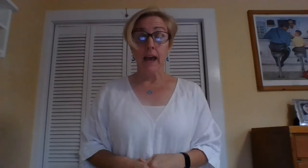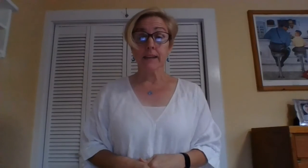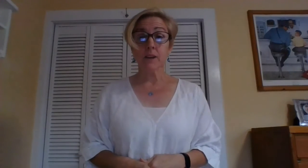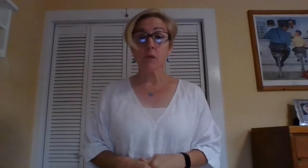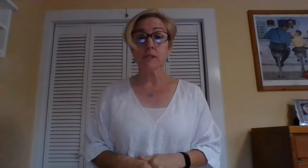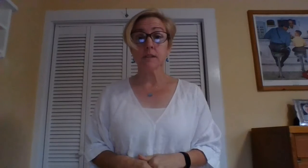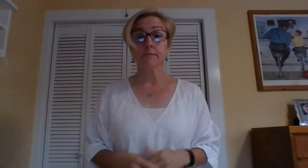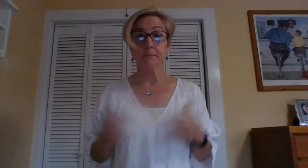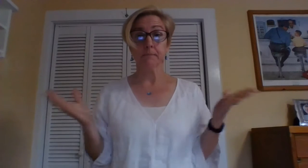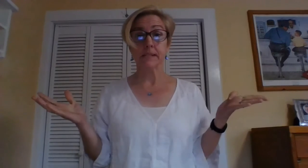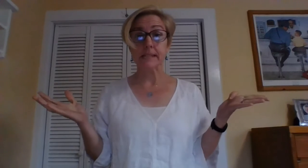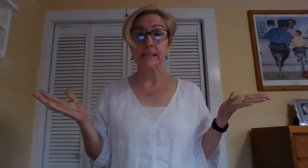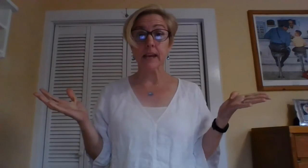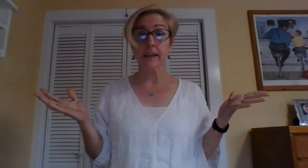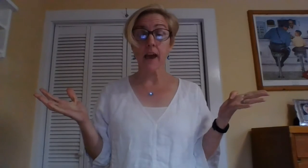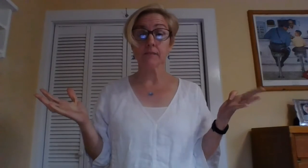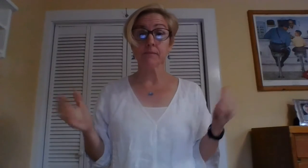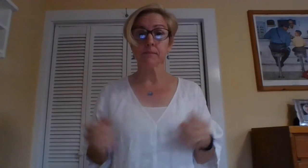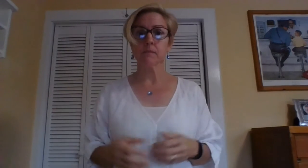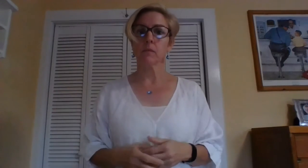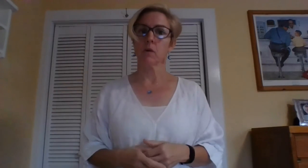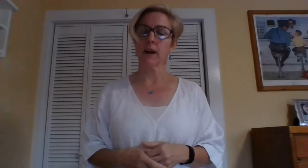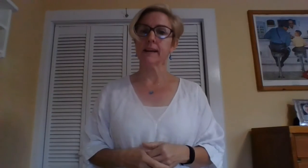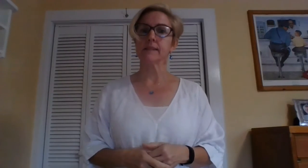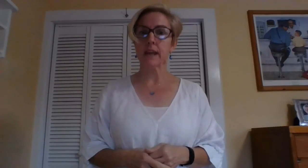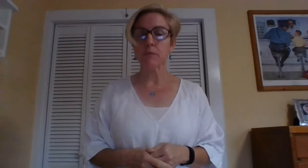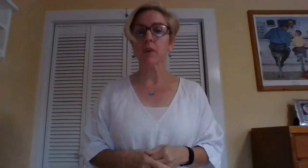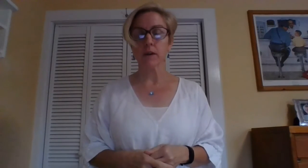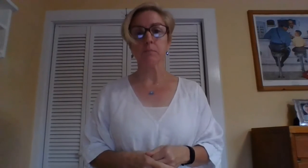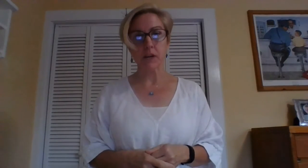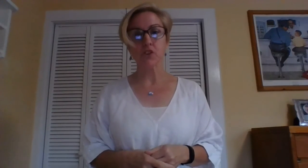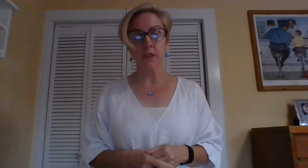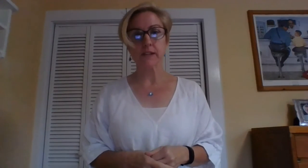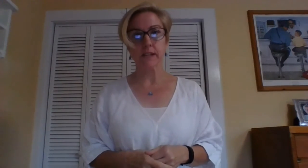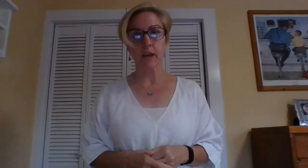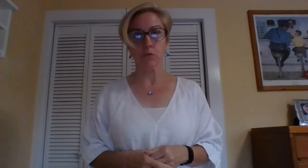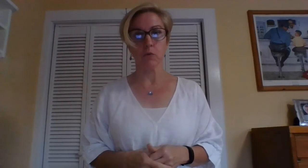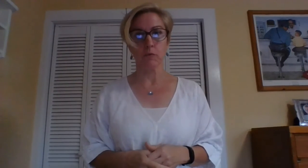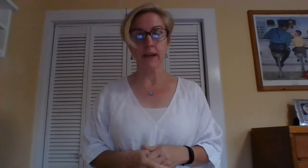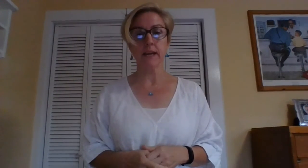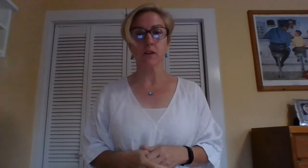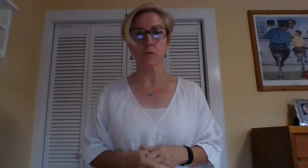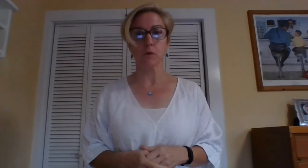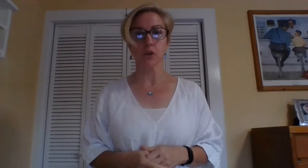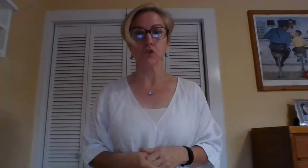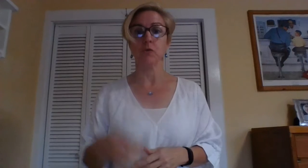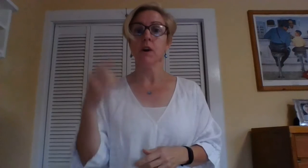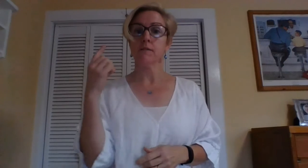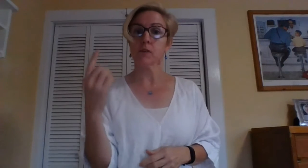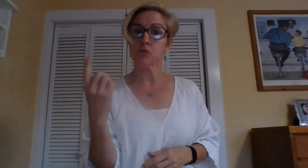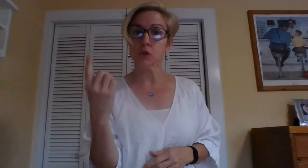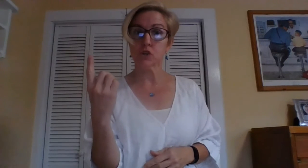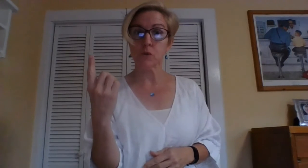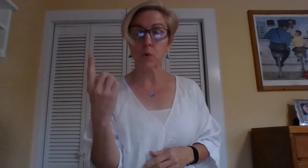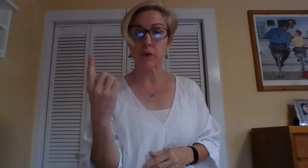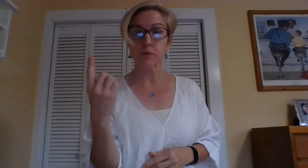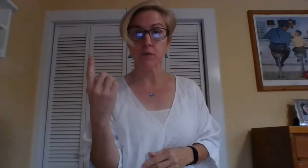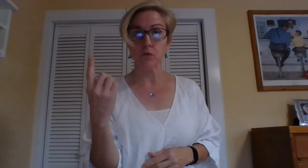Hey, kiddos. Miss Lisa again. All right. Today, we've got a bunch of things to get through. Ready? Here's what we're going to do. First, we're going to do a quick review